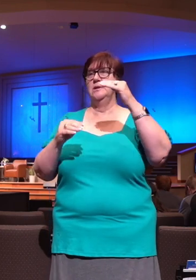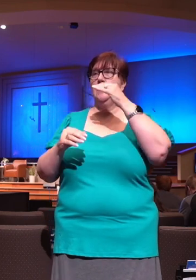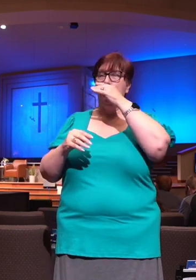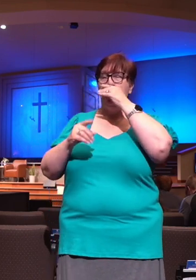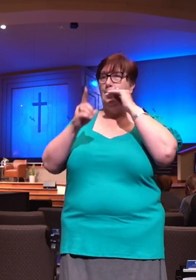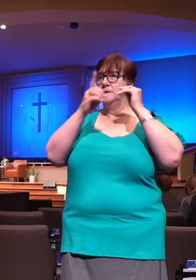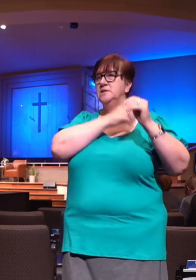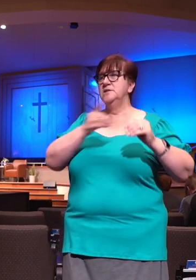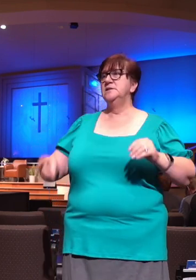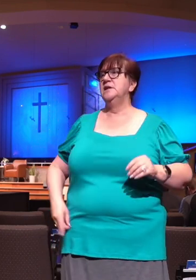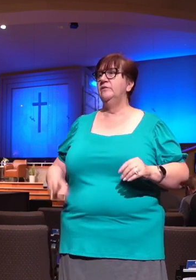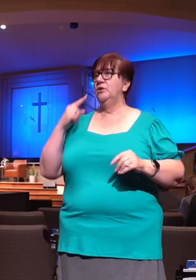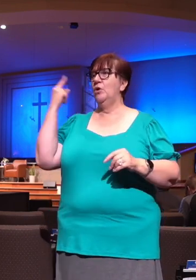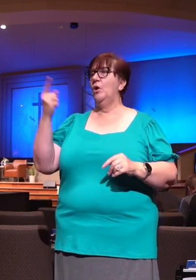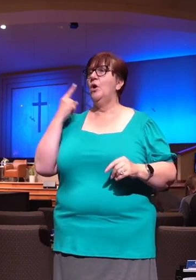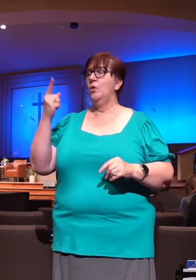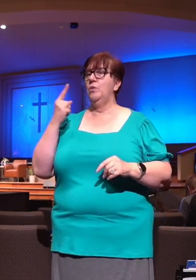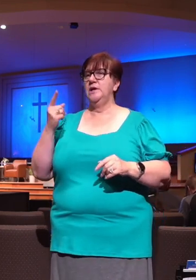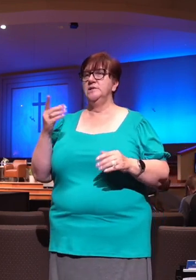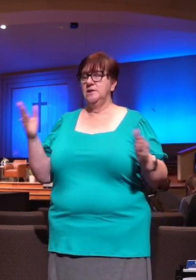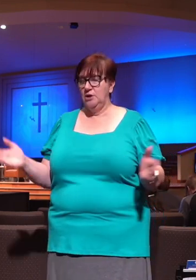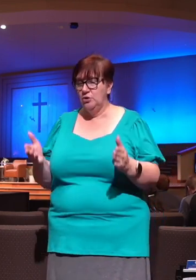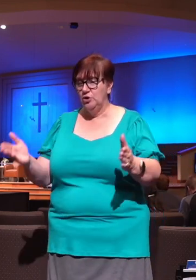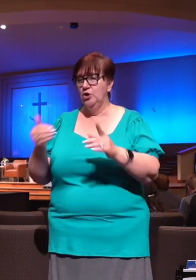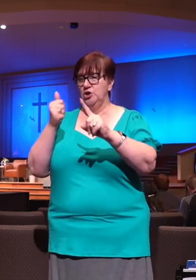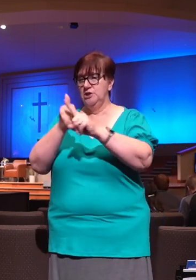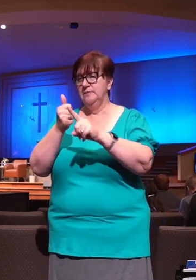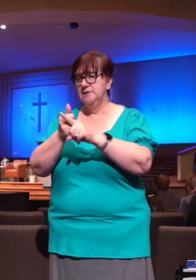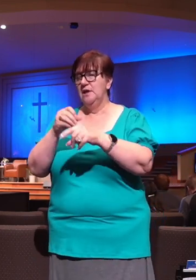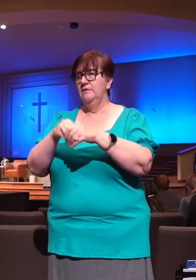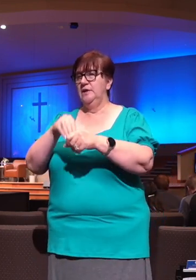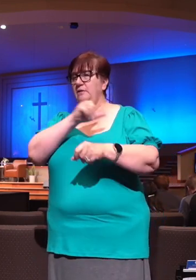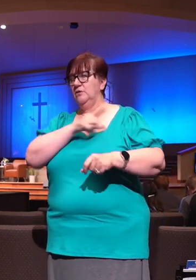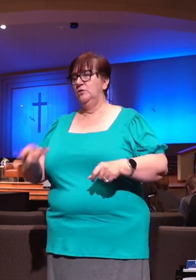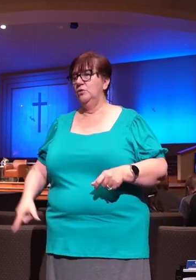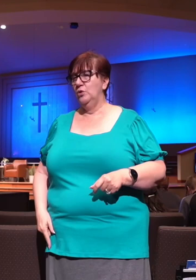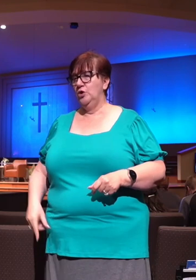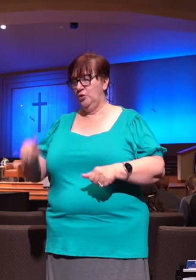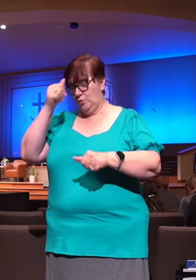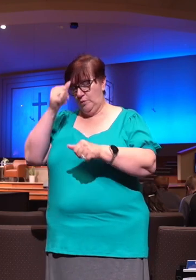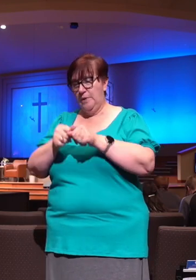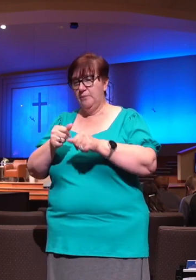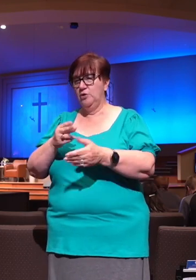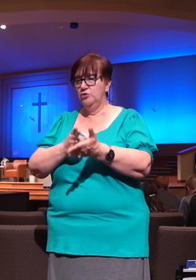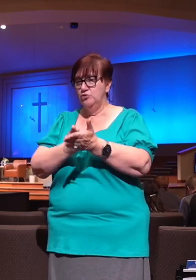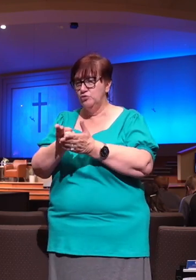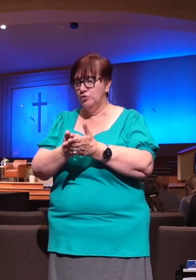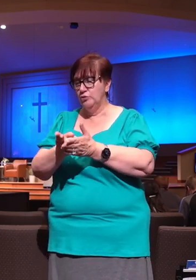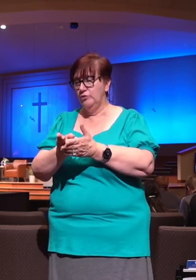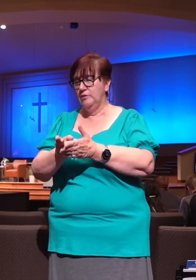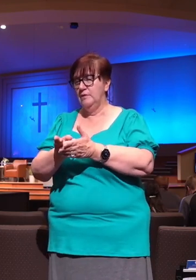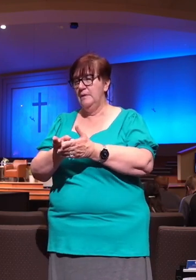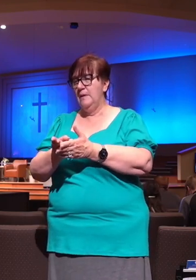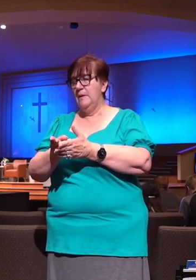in the Lord and continually remind himself of these truths. Are you satisfied in his protection?